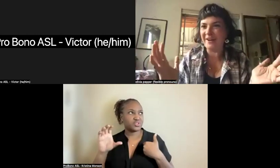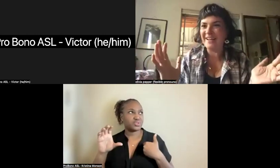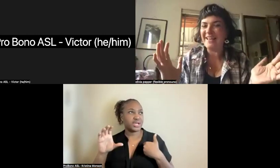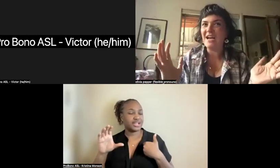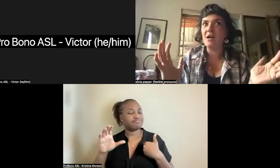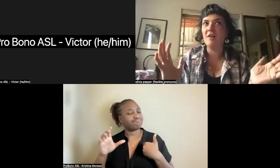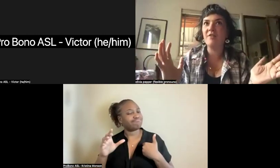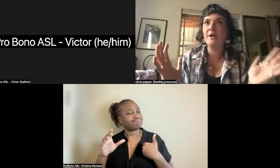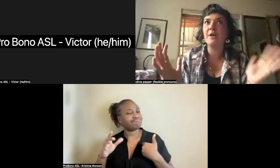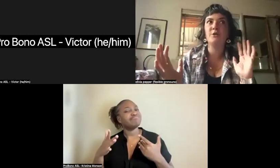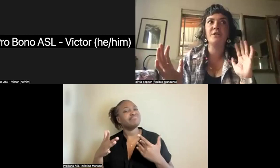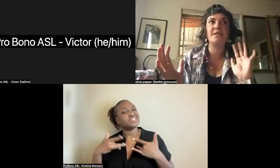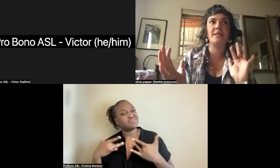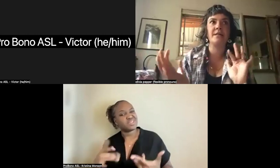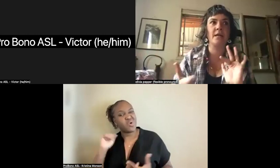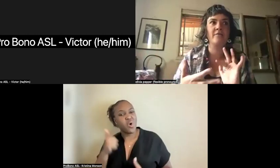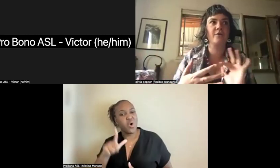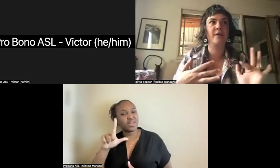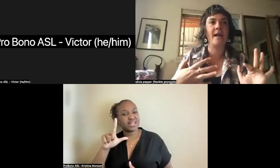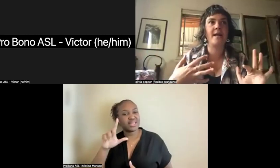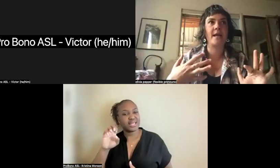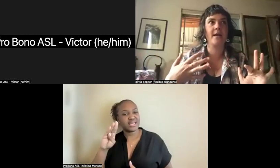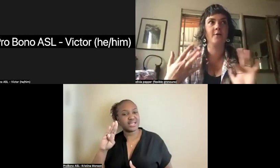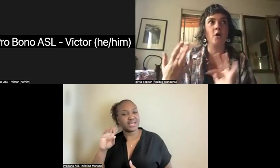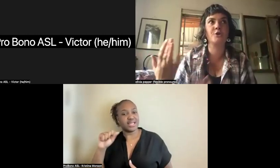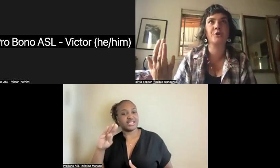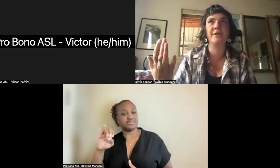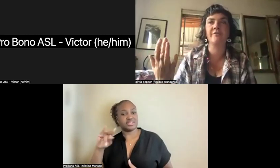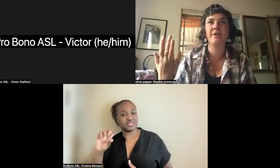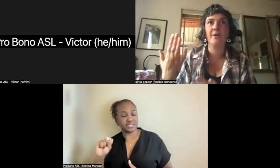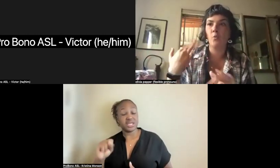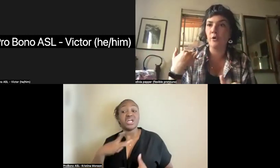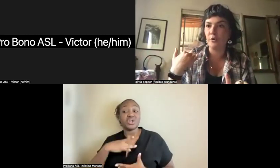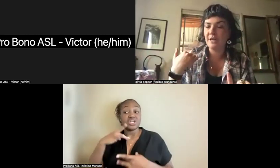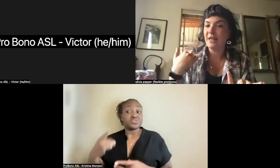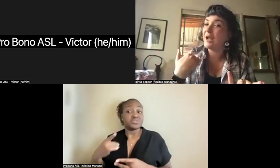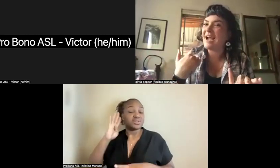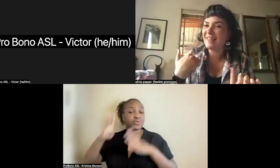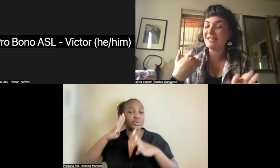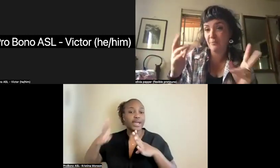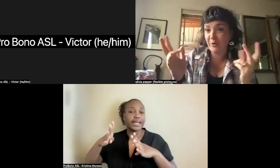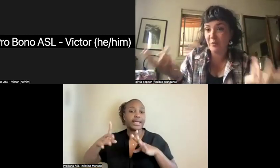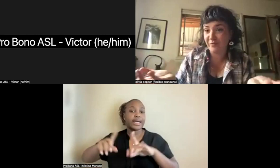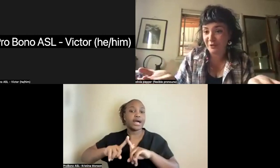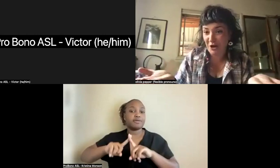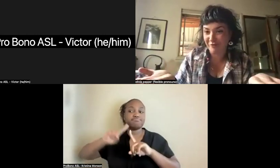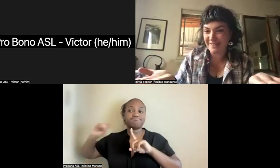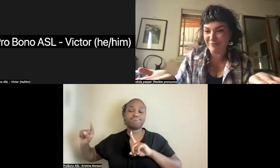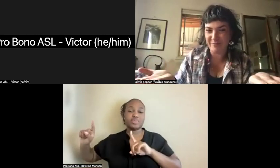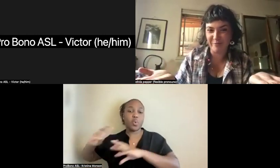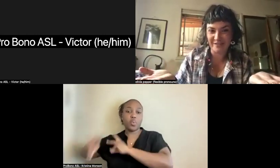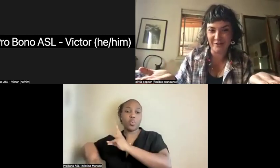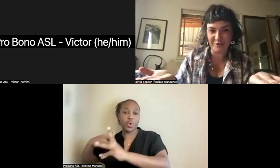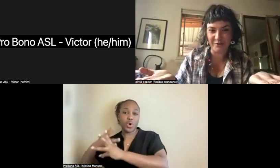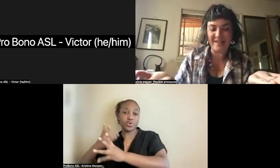together. They were, uh, very interested in kind of creating an alternative world that I think spirit weavers conference, which